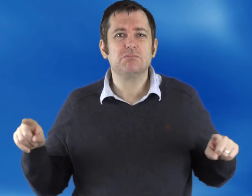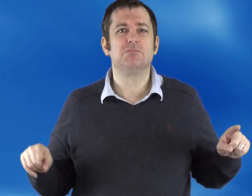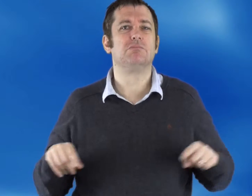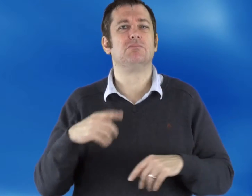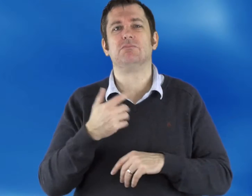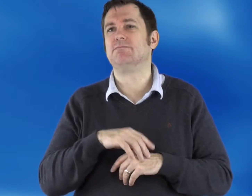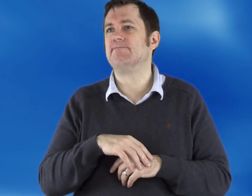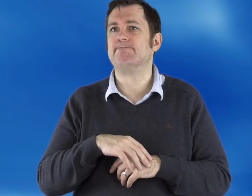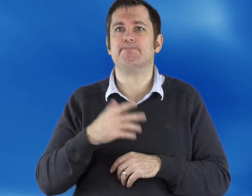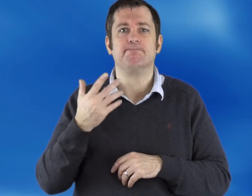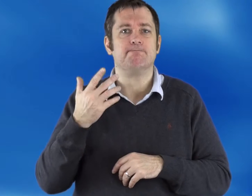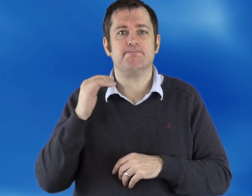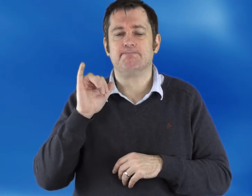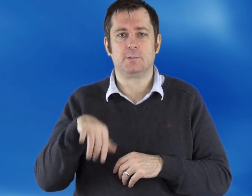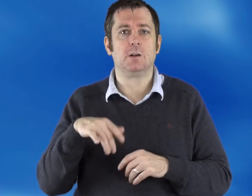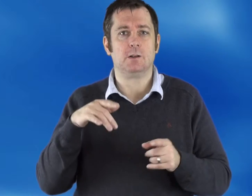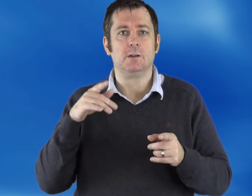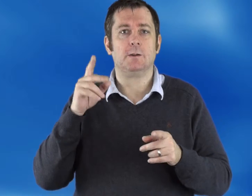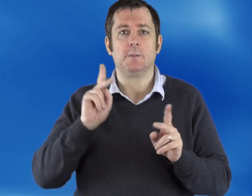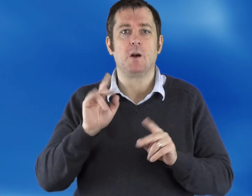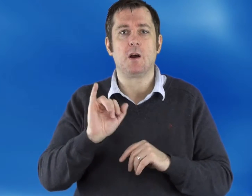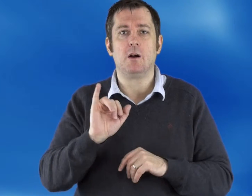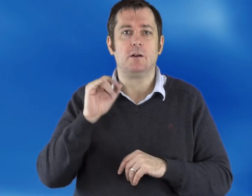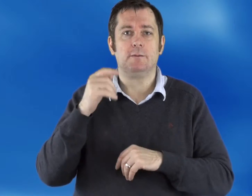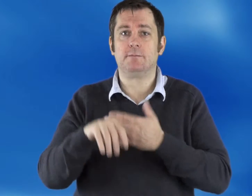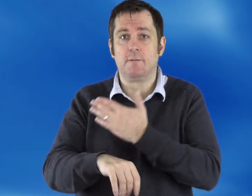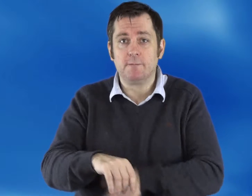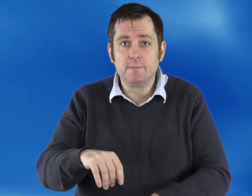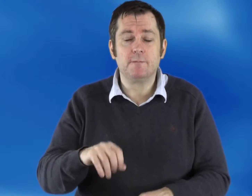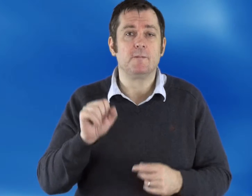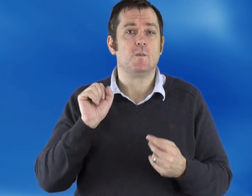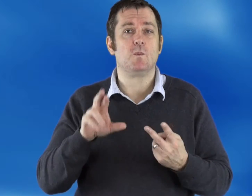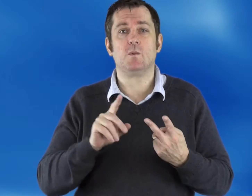For example, someone who has an arm amputated.